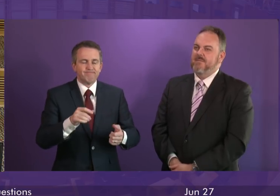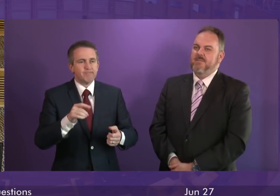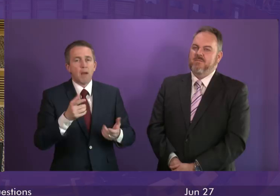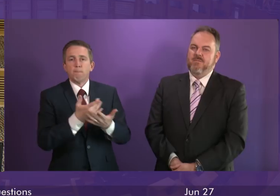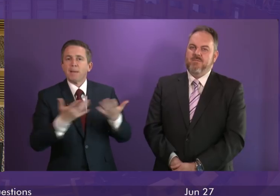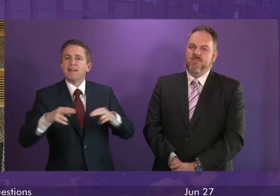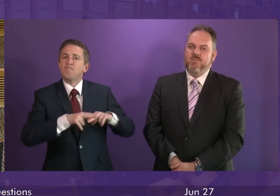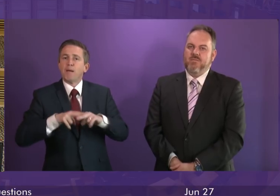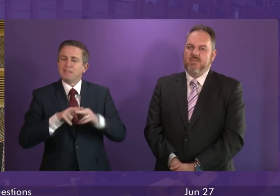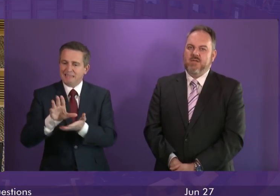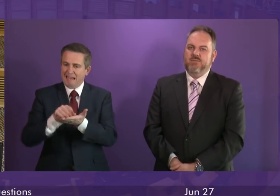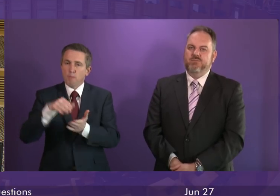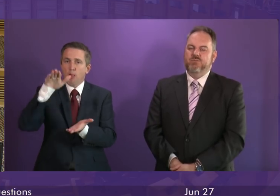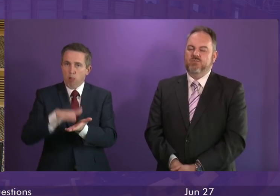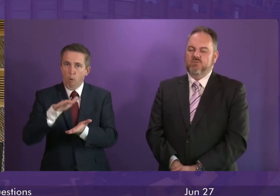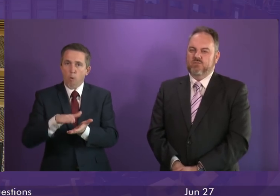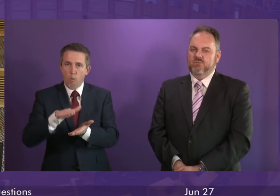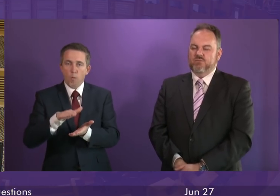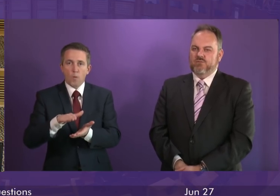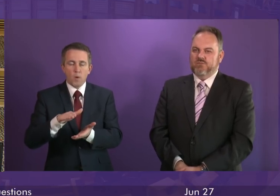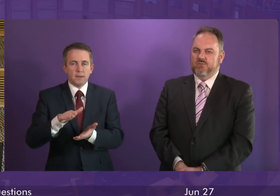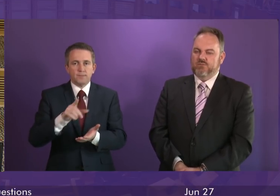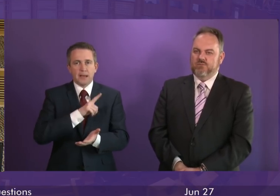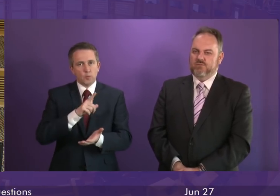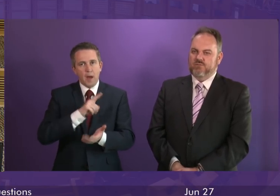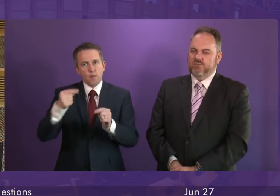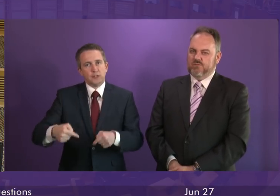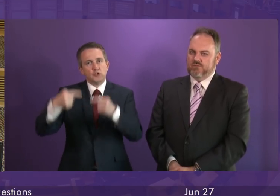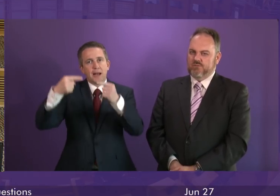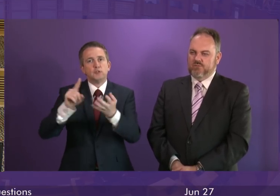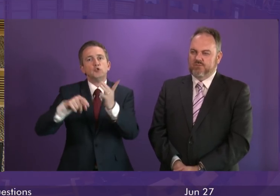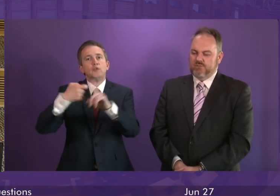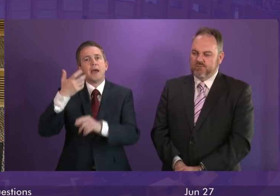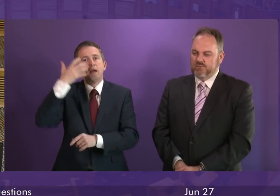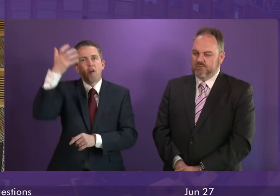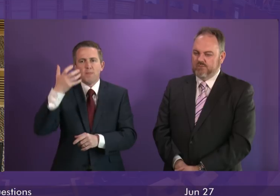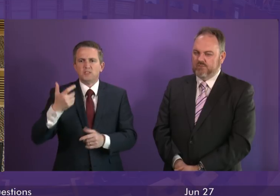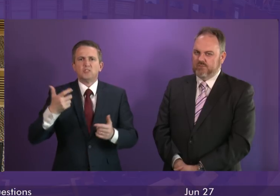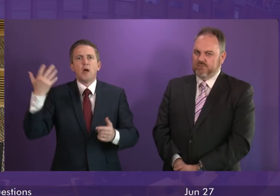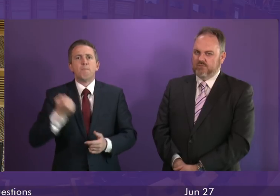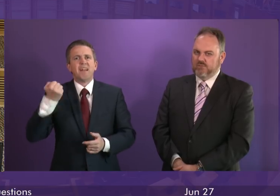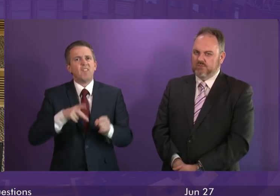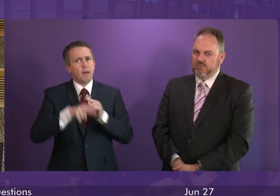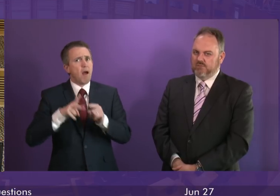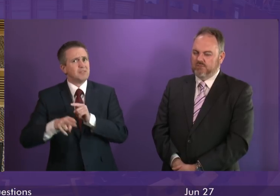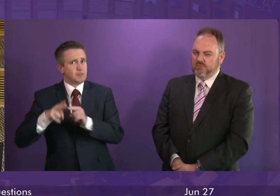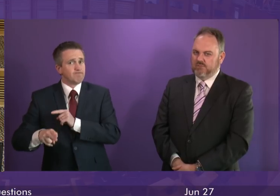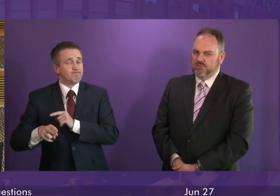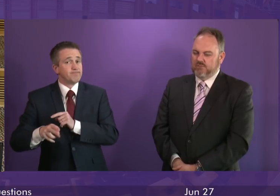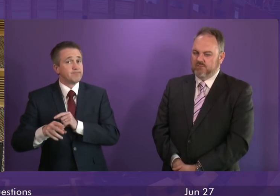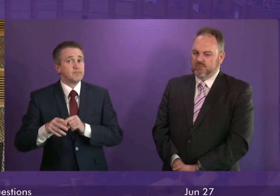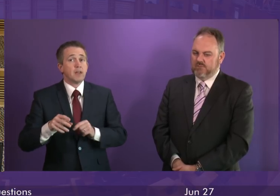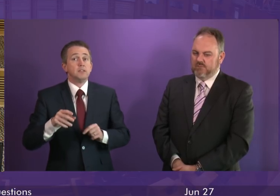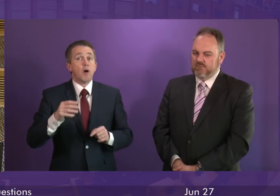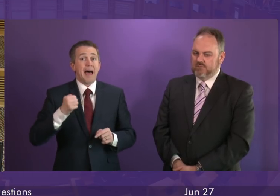incomes being too low to meet their needs. That's why we continue to challenge the UK Government's punitive welfare cuts. It's why we have focused £2 million